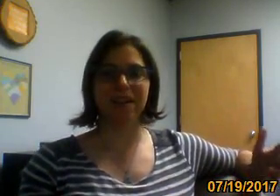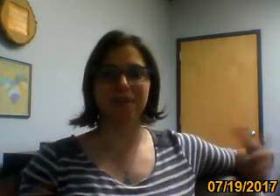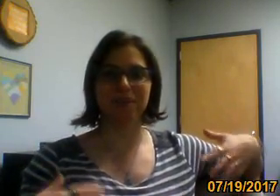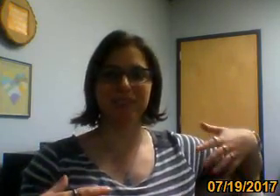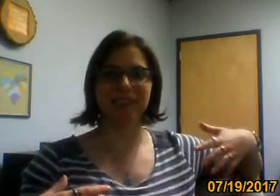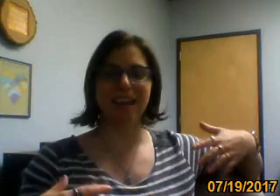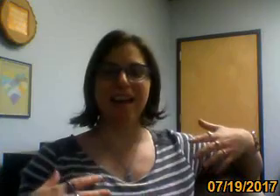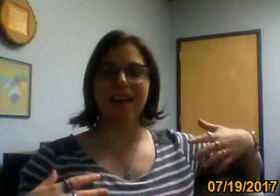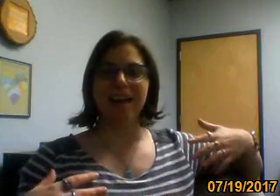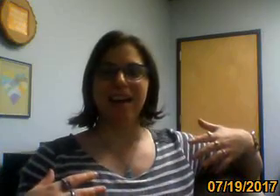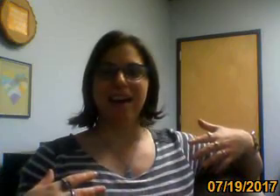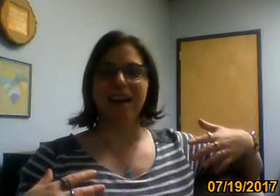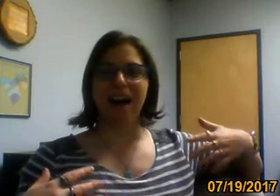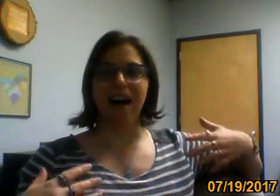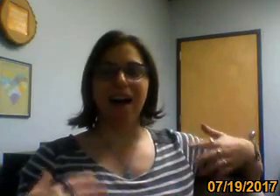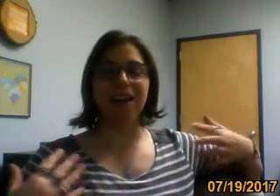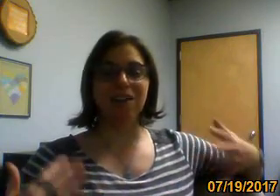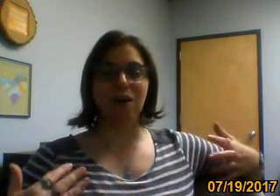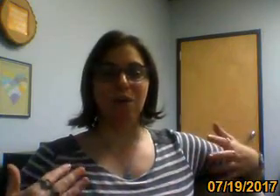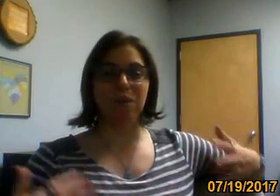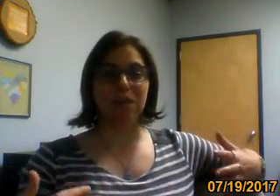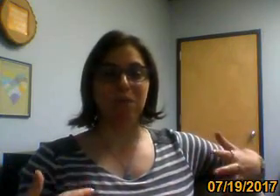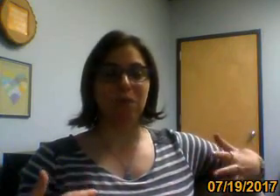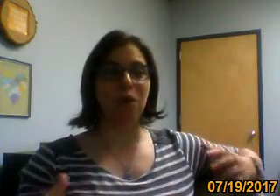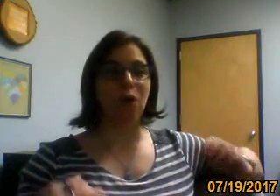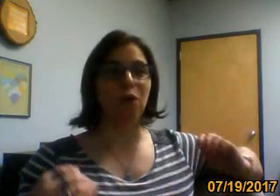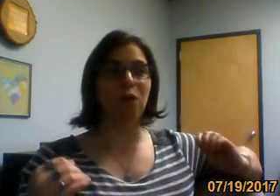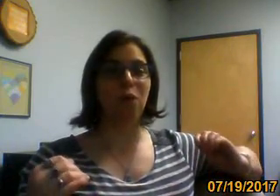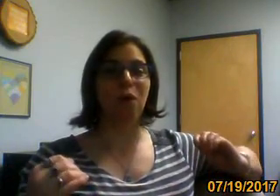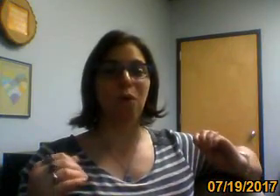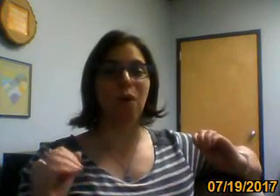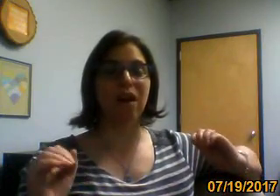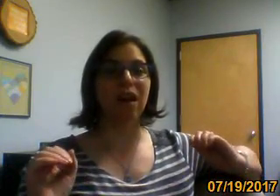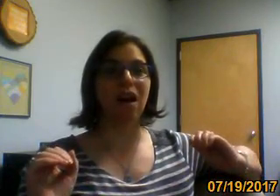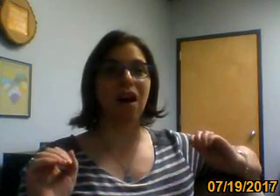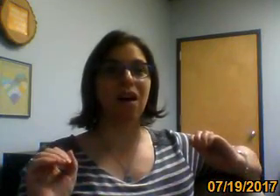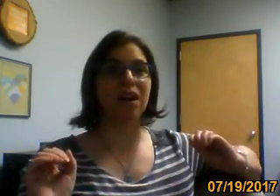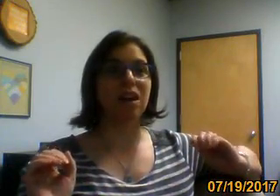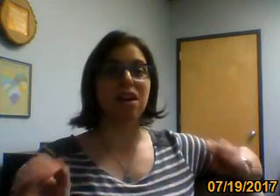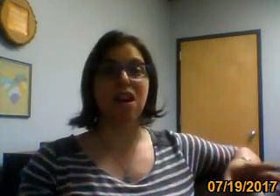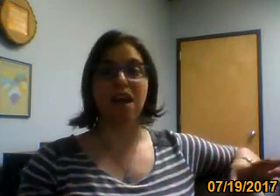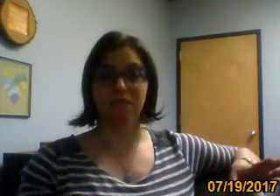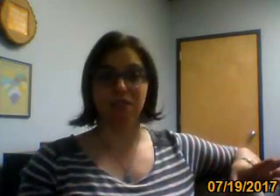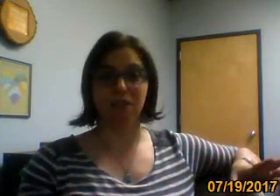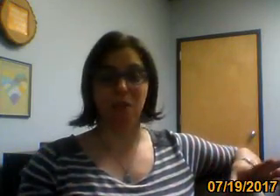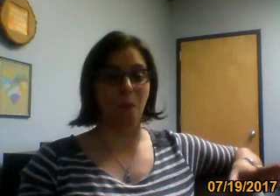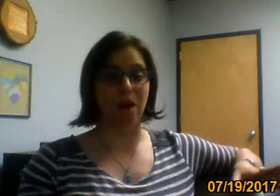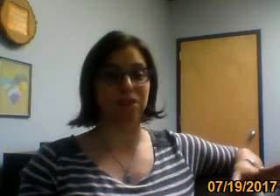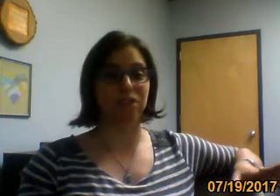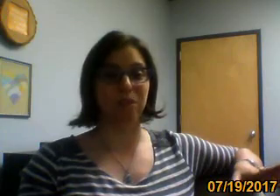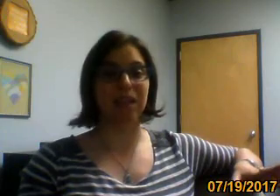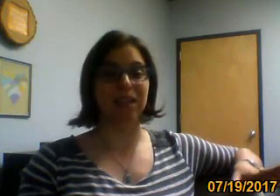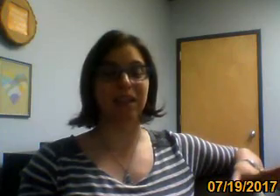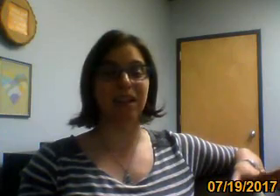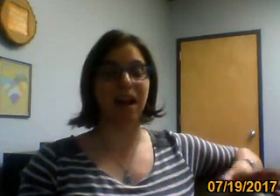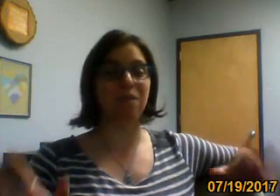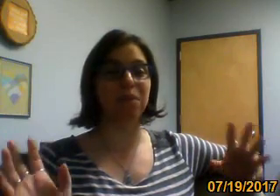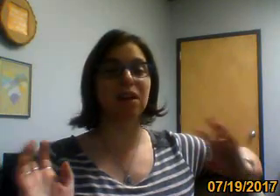I know people who would never want to do anything like that